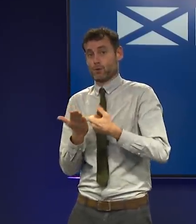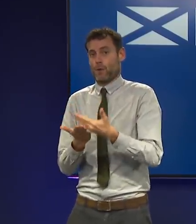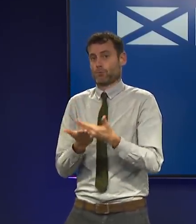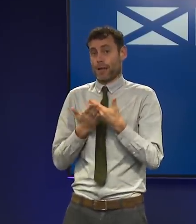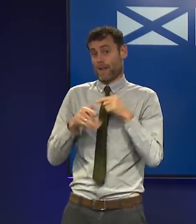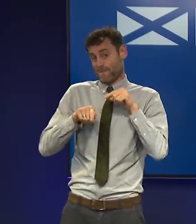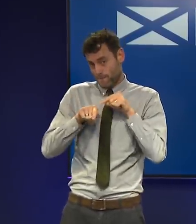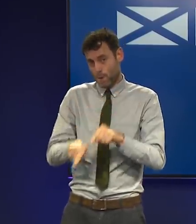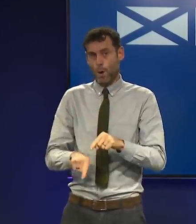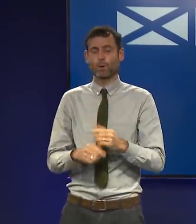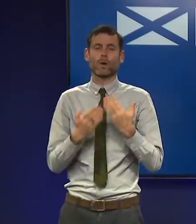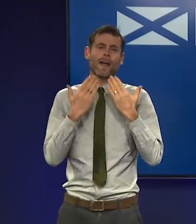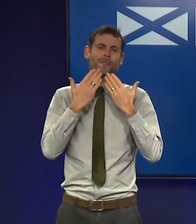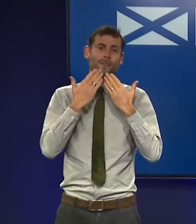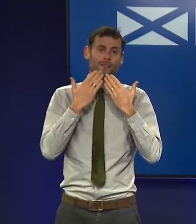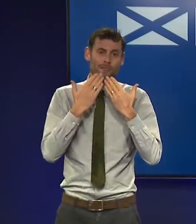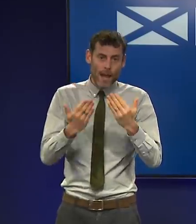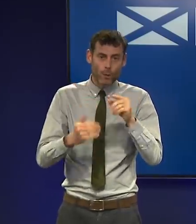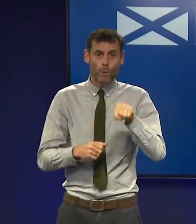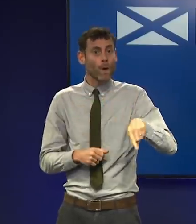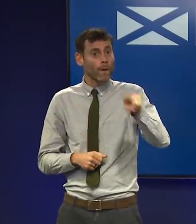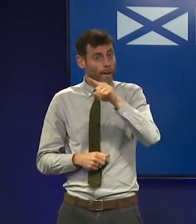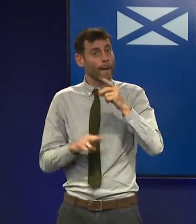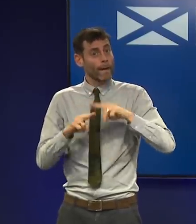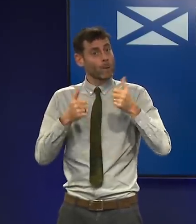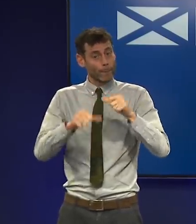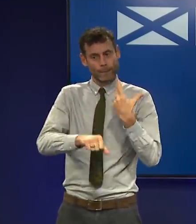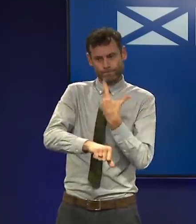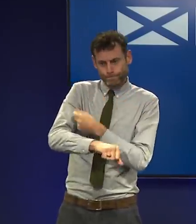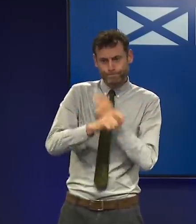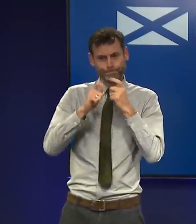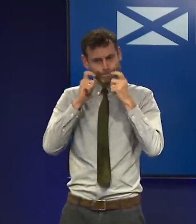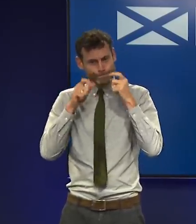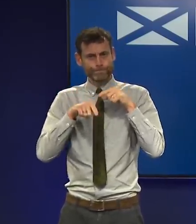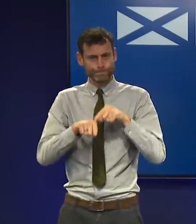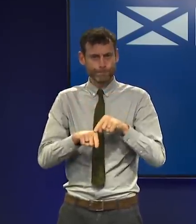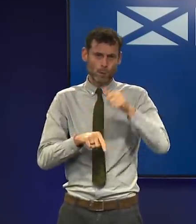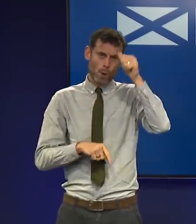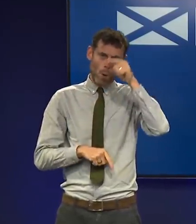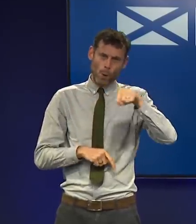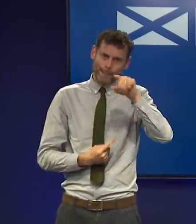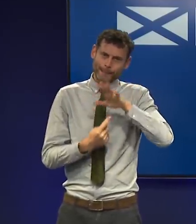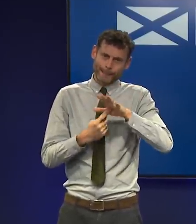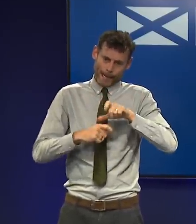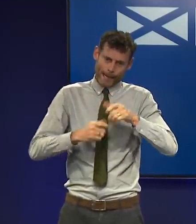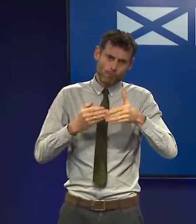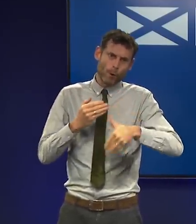you to everybody for doing all of these things and for what I know everybody will be seeking to do in the weeks ahead.